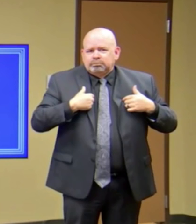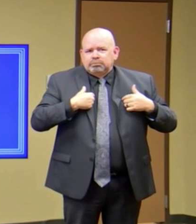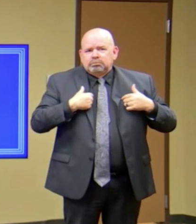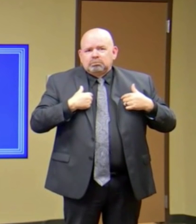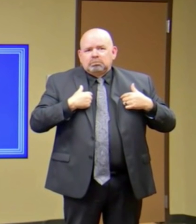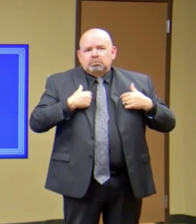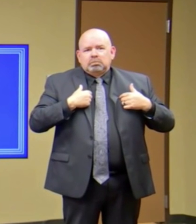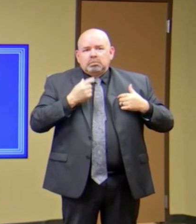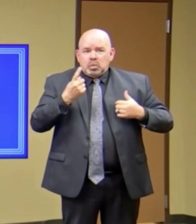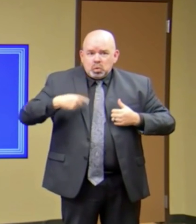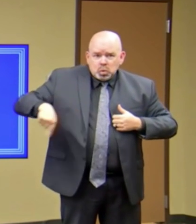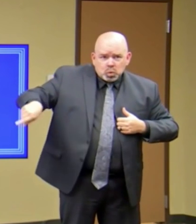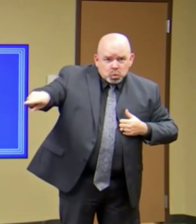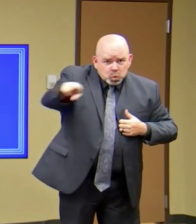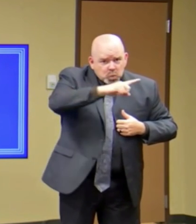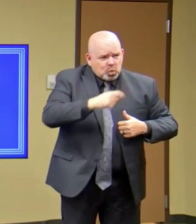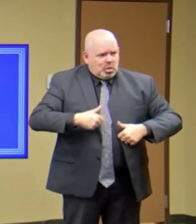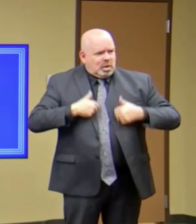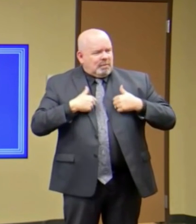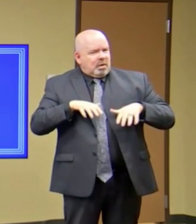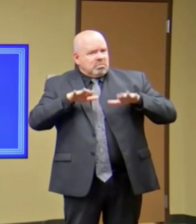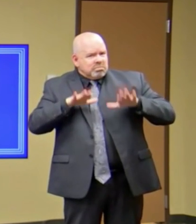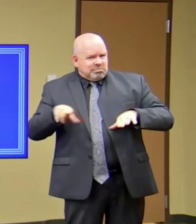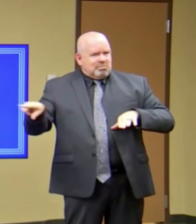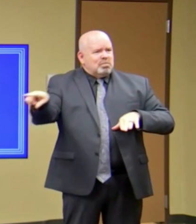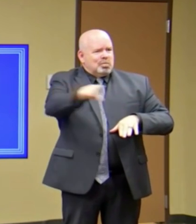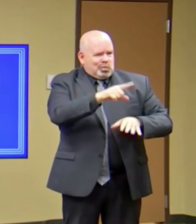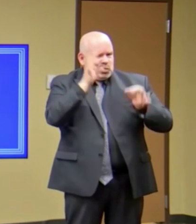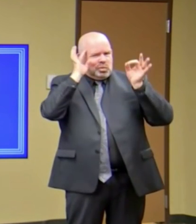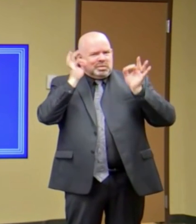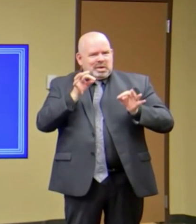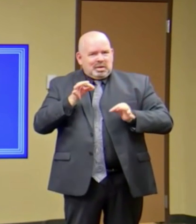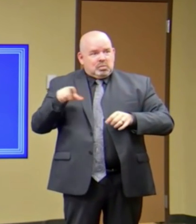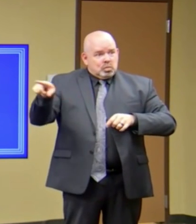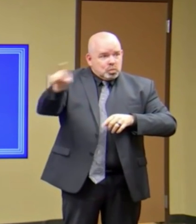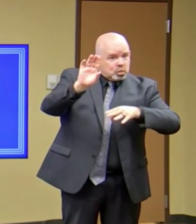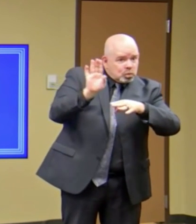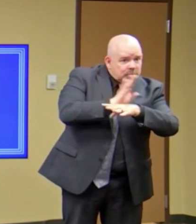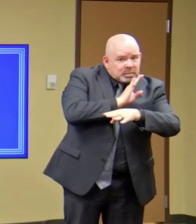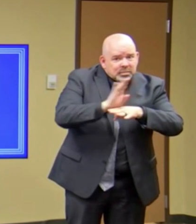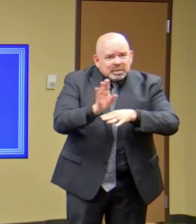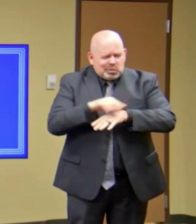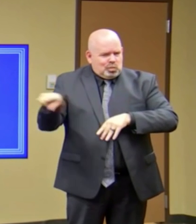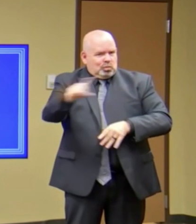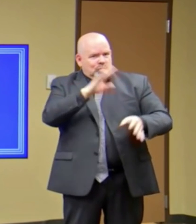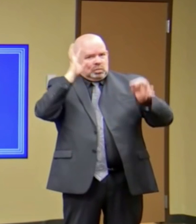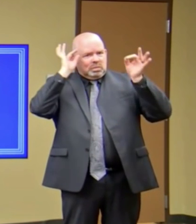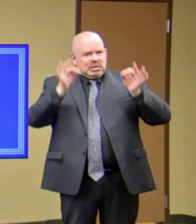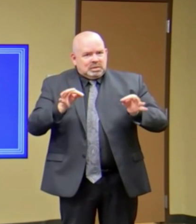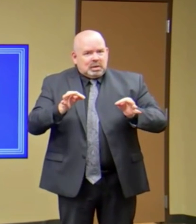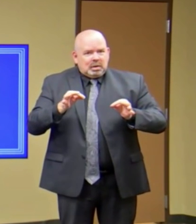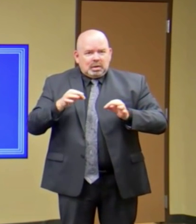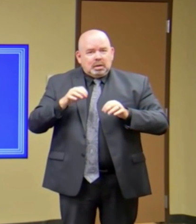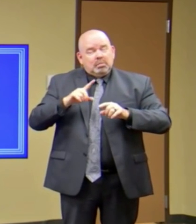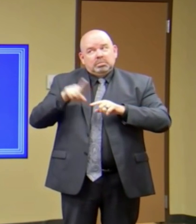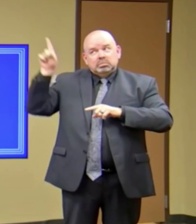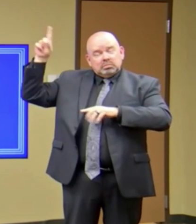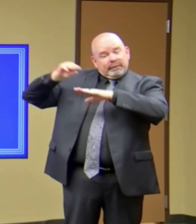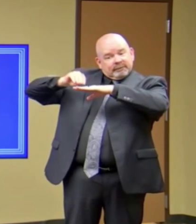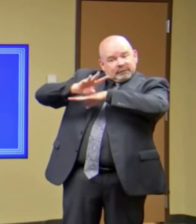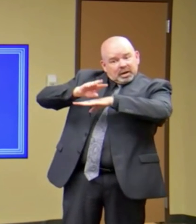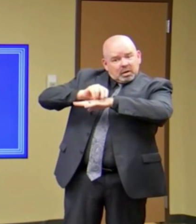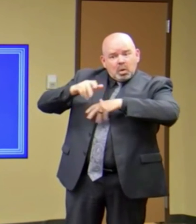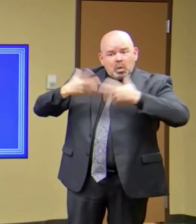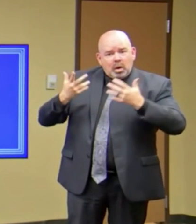resident. So thing one, we didn't meet. Hadn't been two weeks of decline. It's our deadliest day